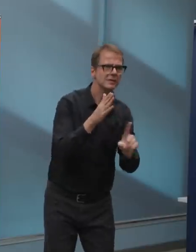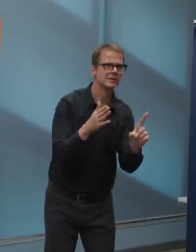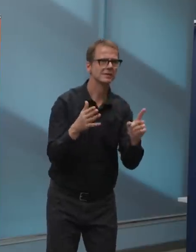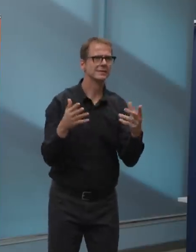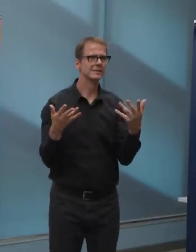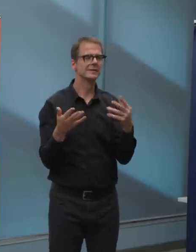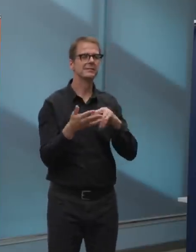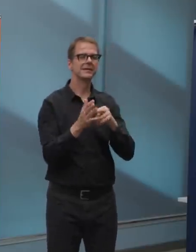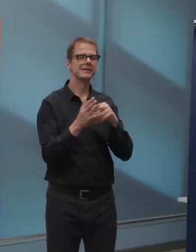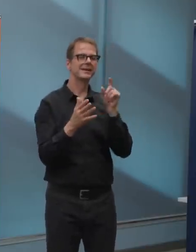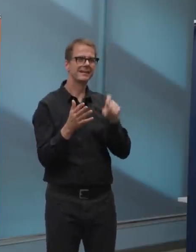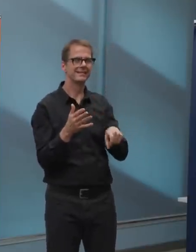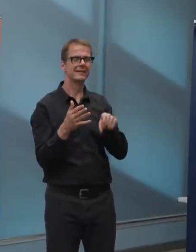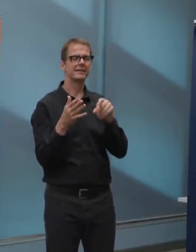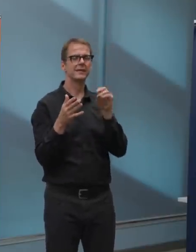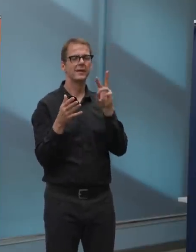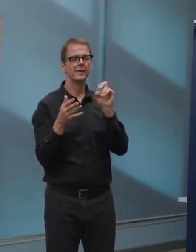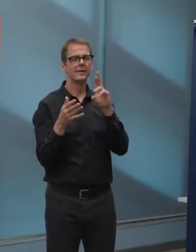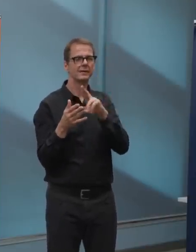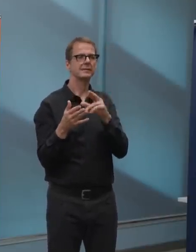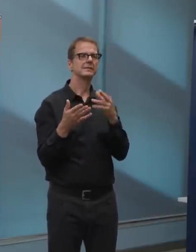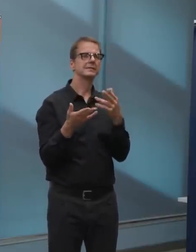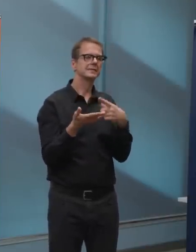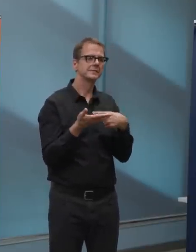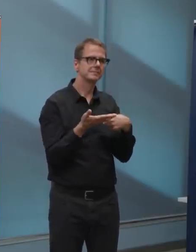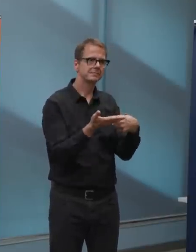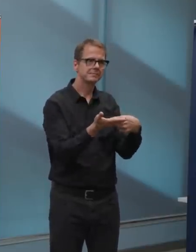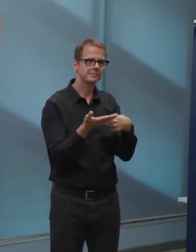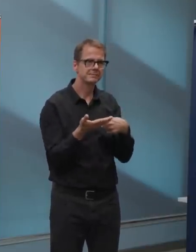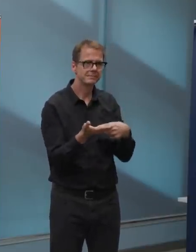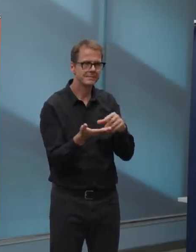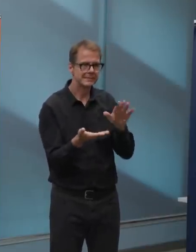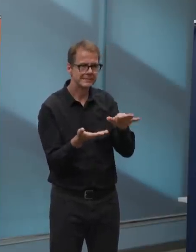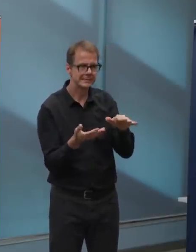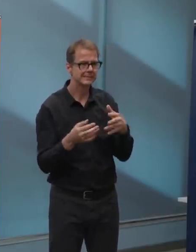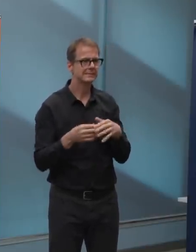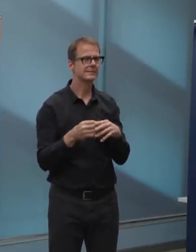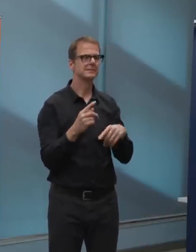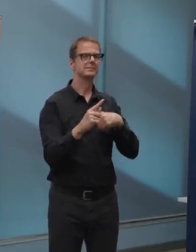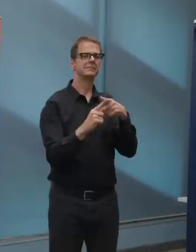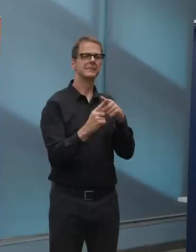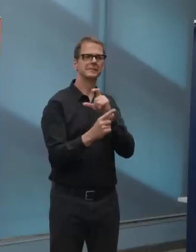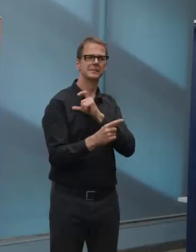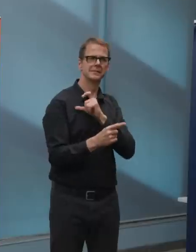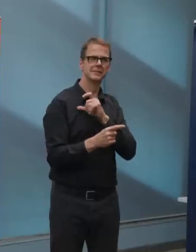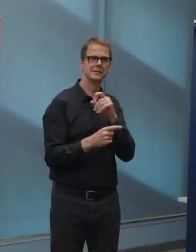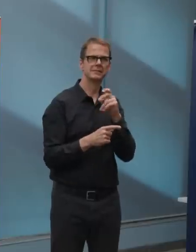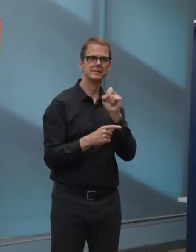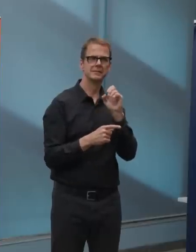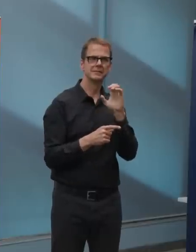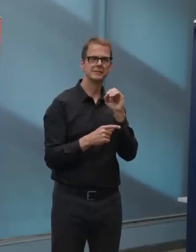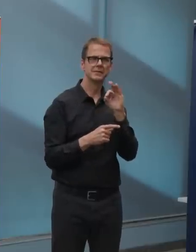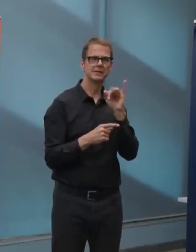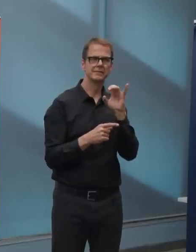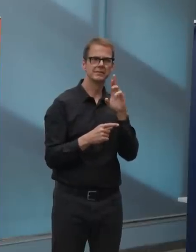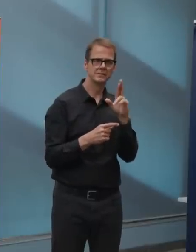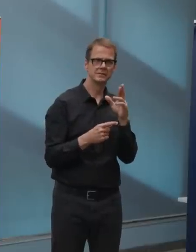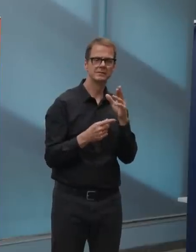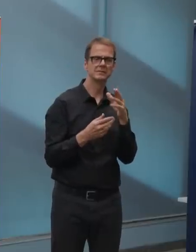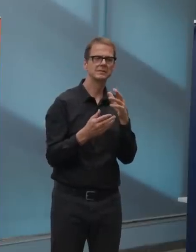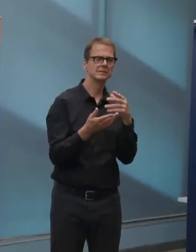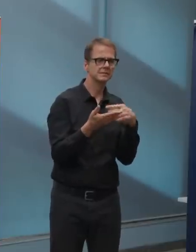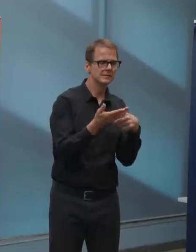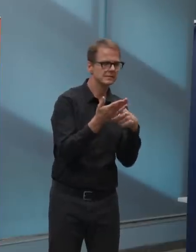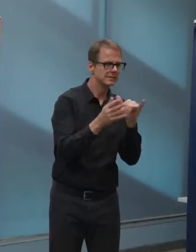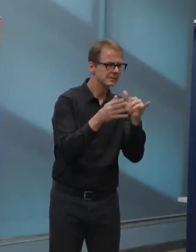in, in any of these, uh, facilities or outdoor amenities. Thanks, Natasha. Next we'll go to Vinesh at Global. Go